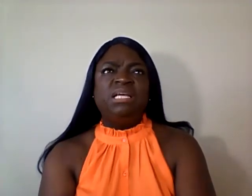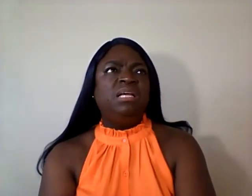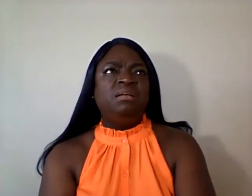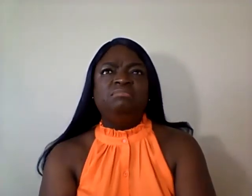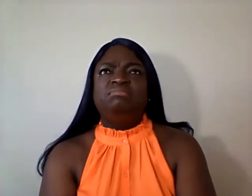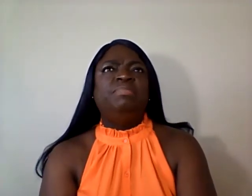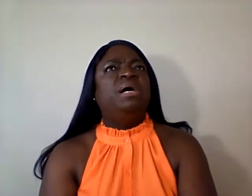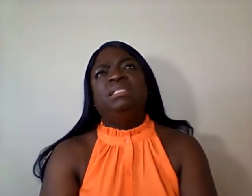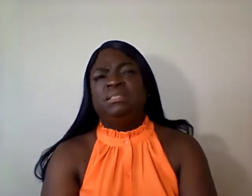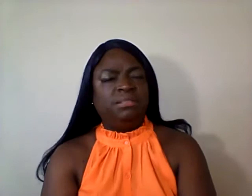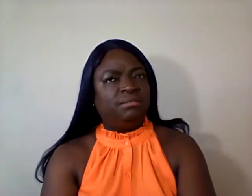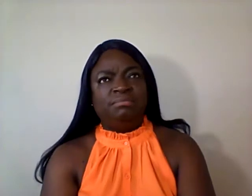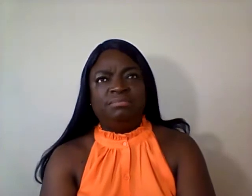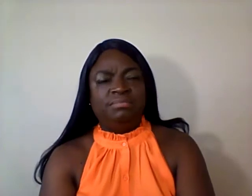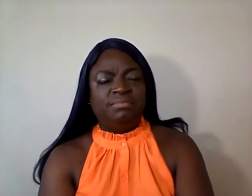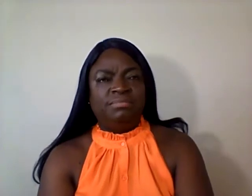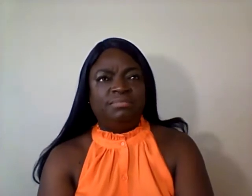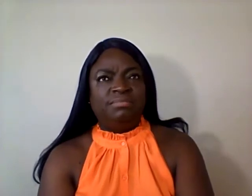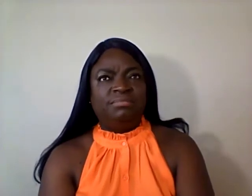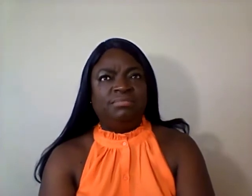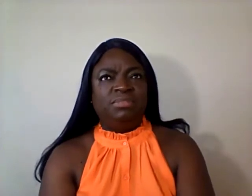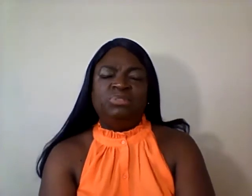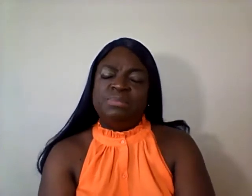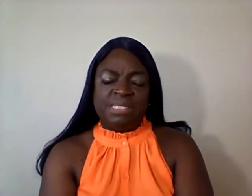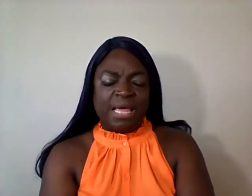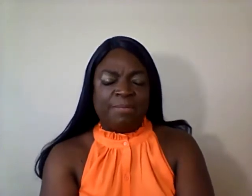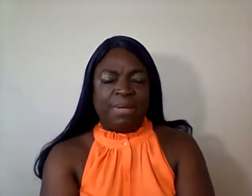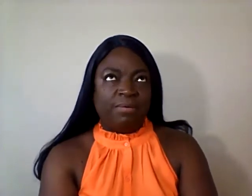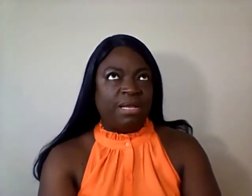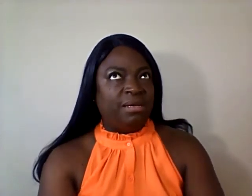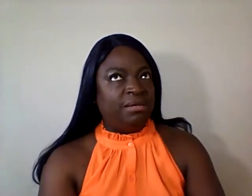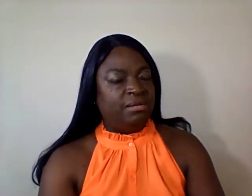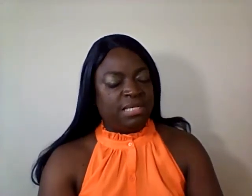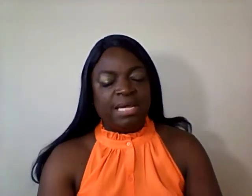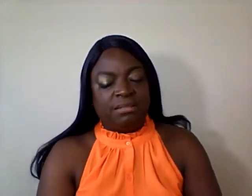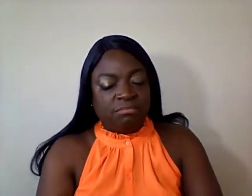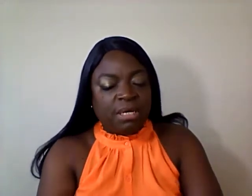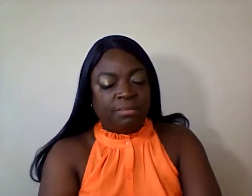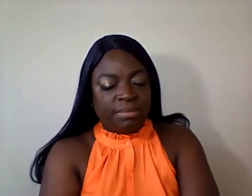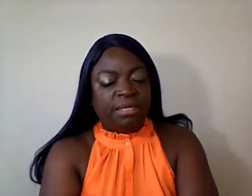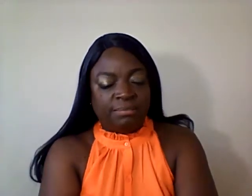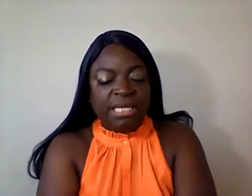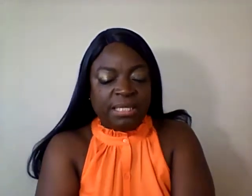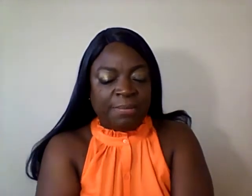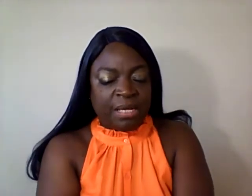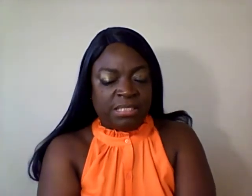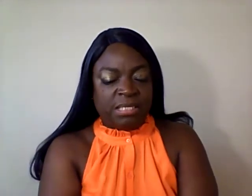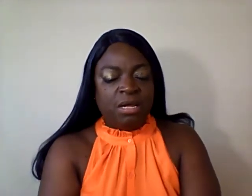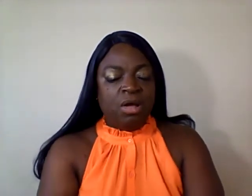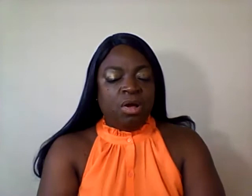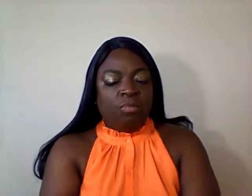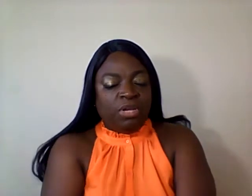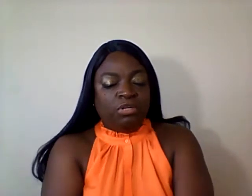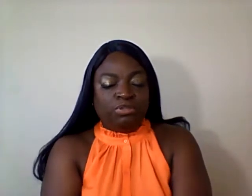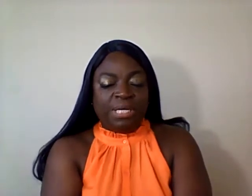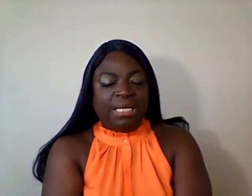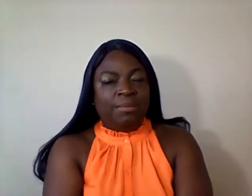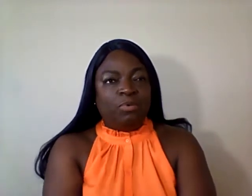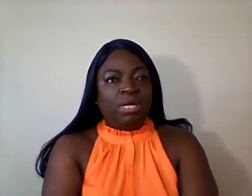pasta. Shrimp scampi, though. love it. yeah. Anything pasta. What do you drink in the morning?